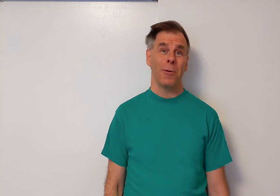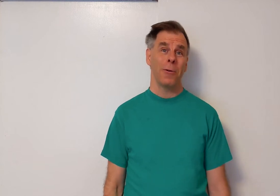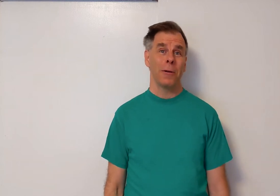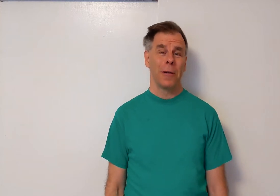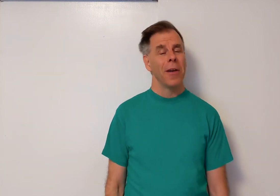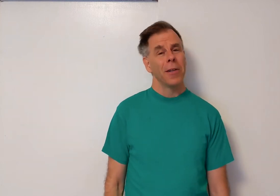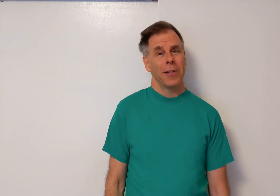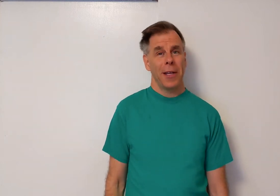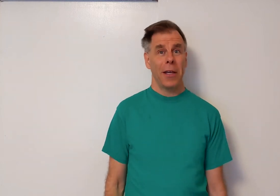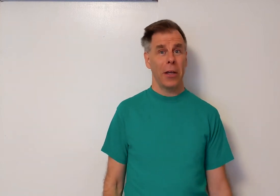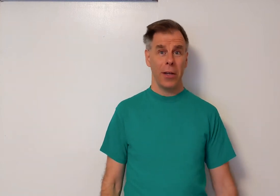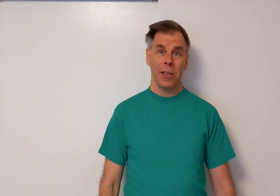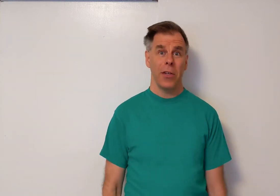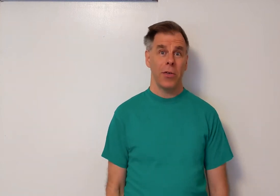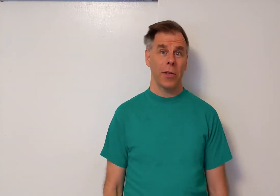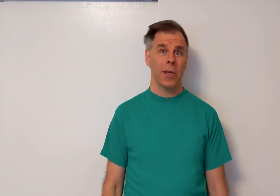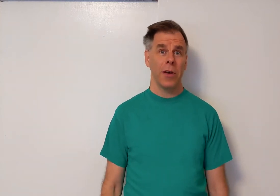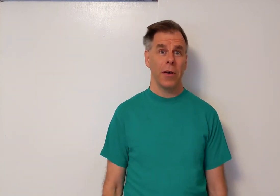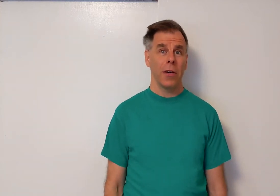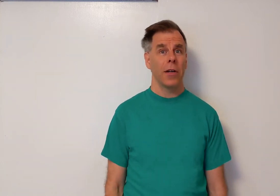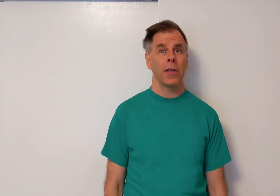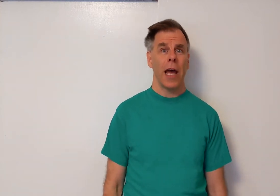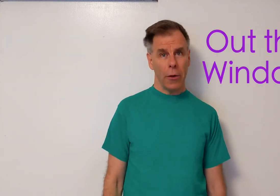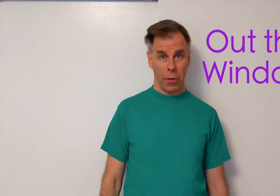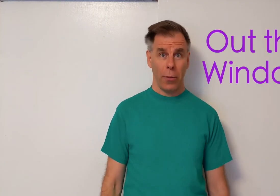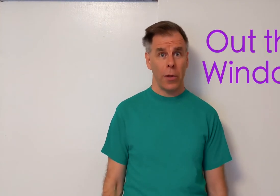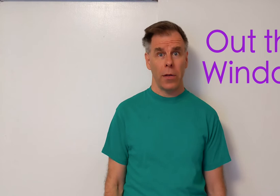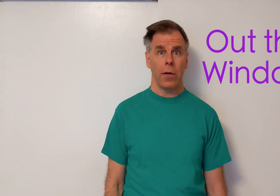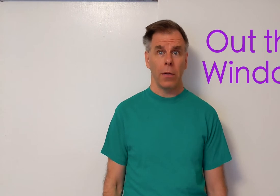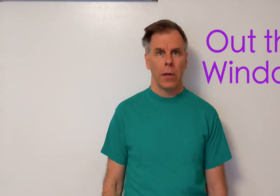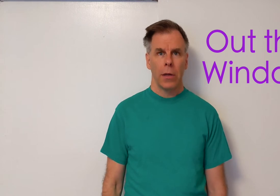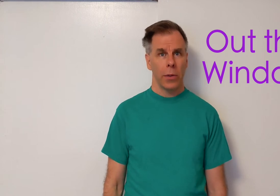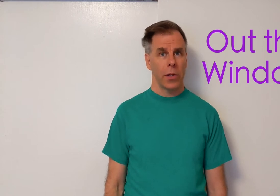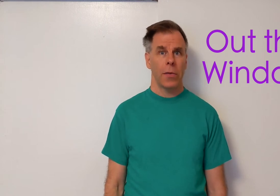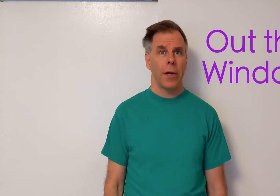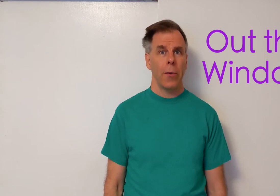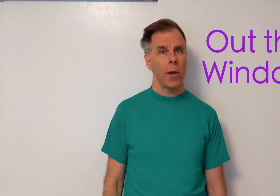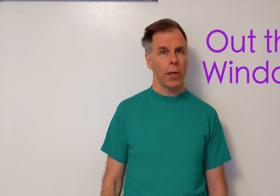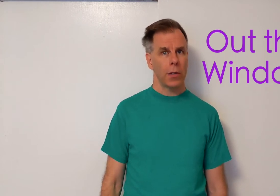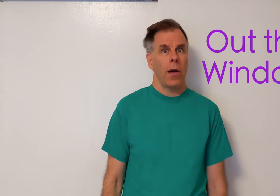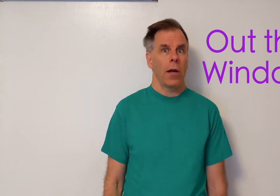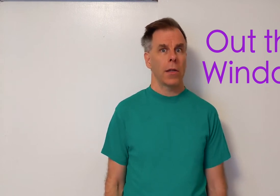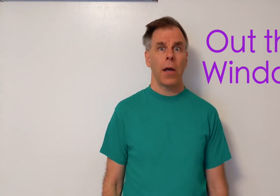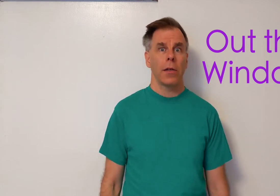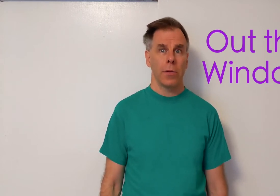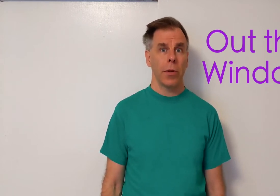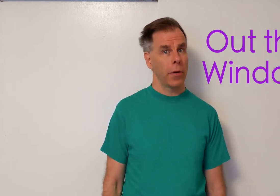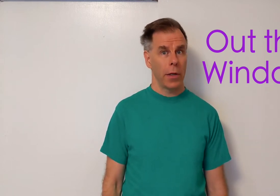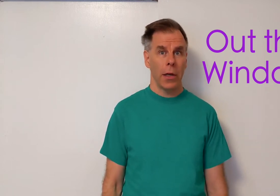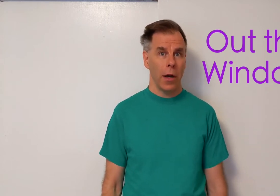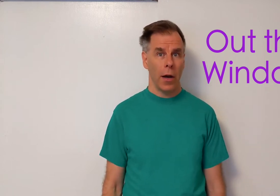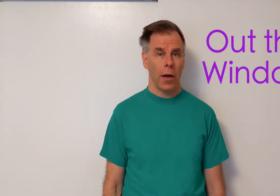Hello! Today I'm going to teach you a song called Out the Window, which is about what a dog does when they're in a car.